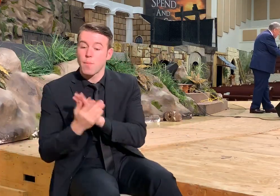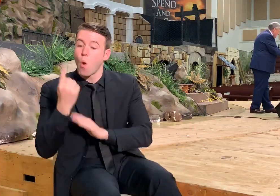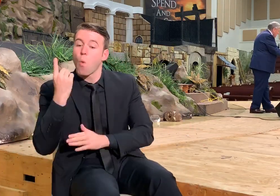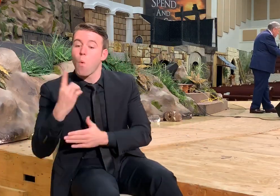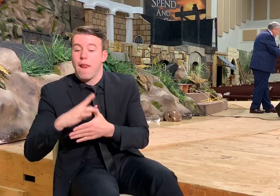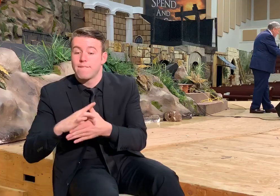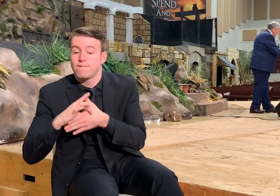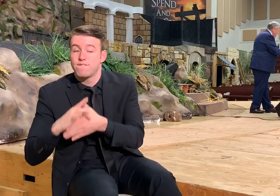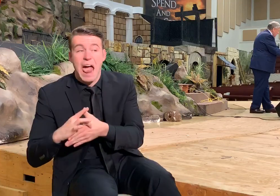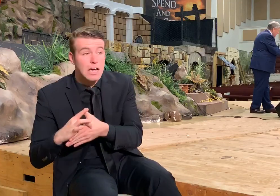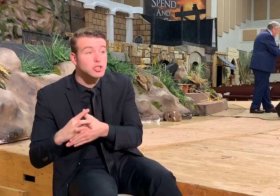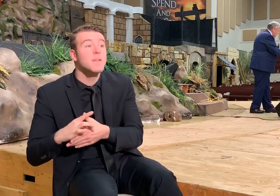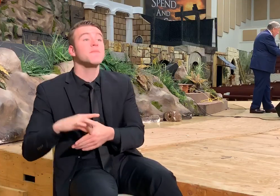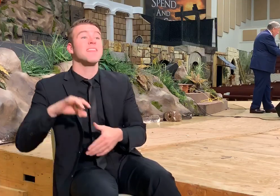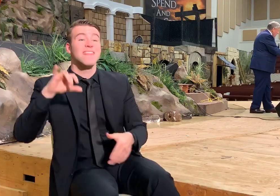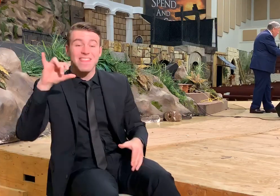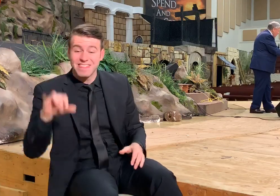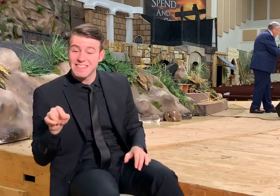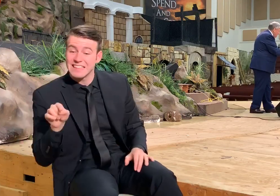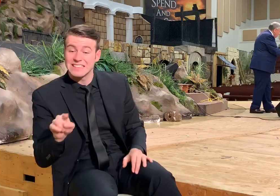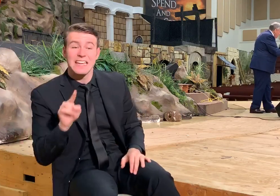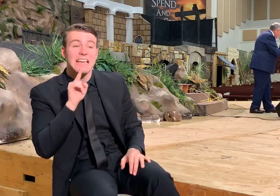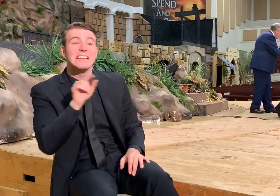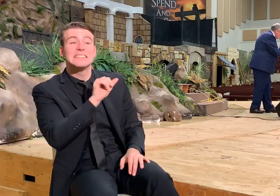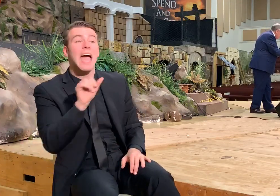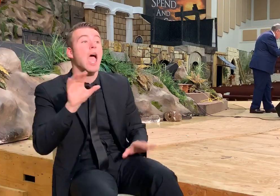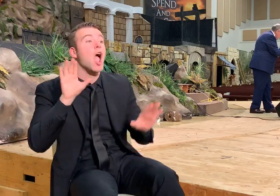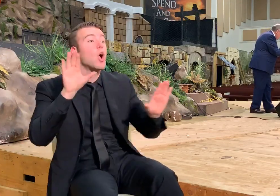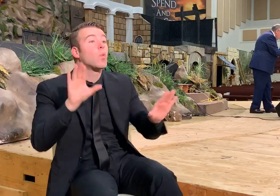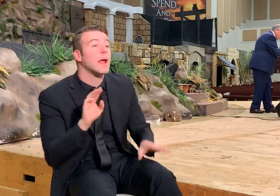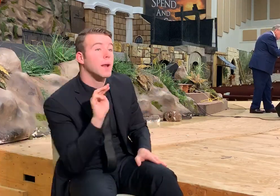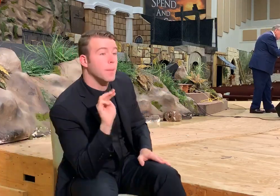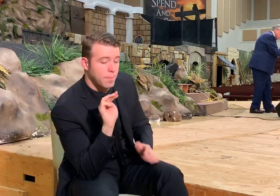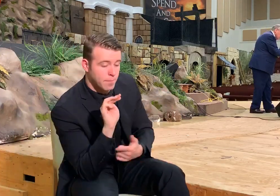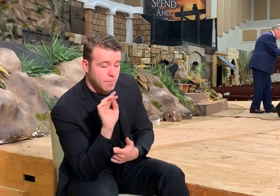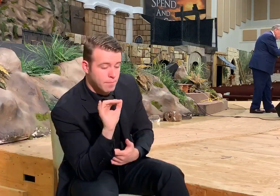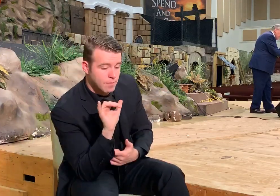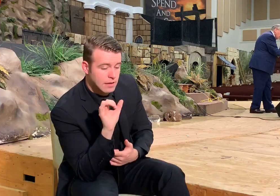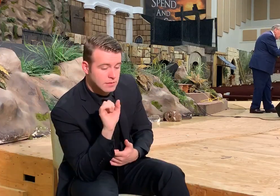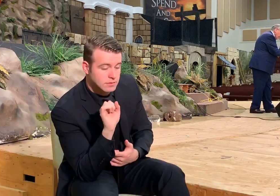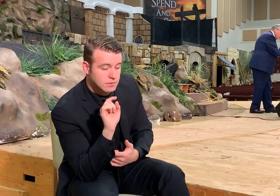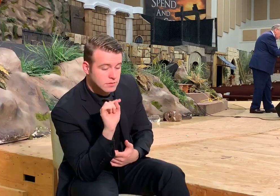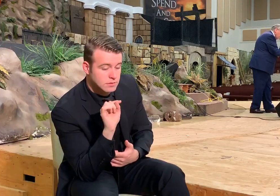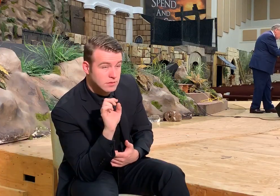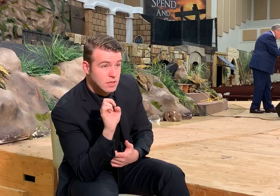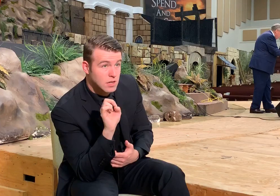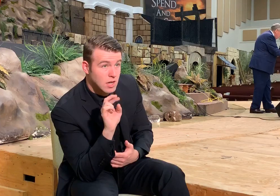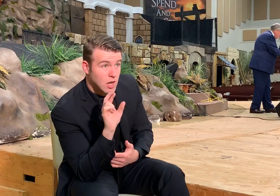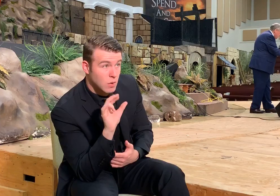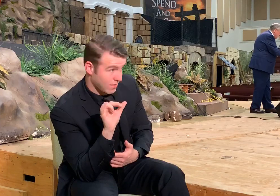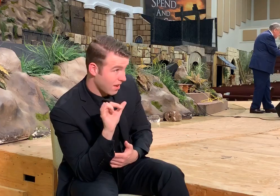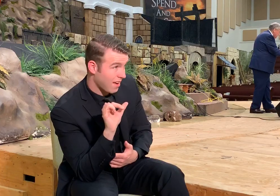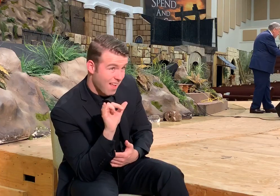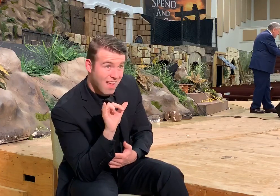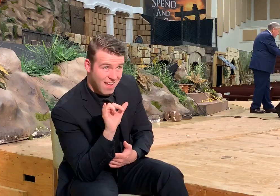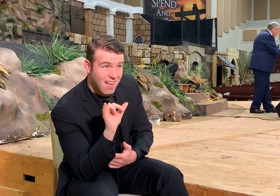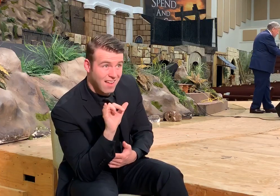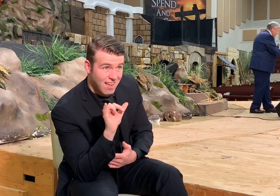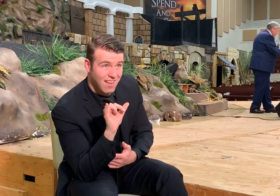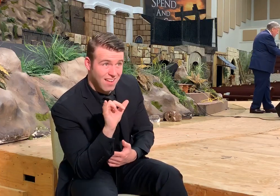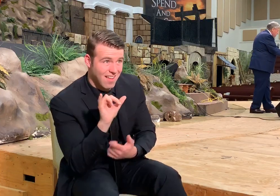flesh. This is a great mystery. I'm preaching tonight about the mystery of all mysteries.